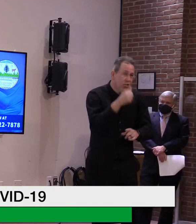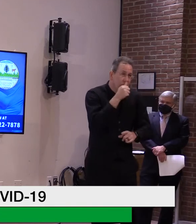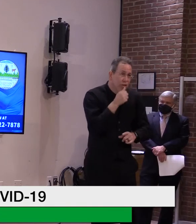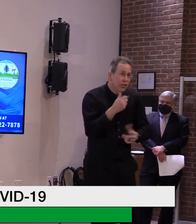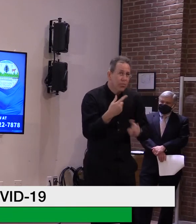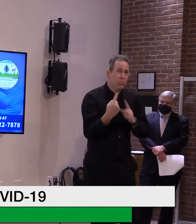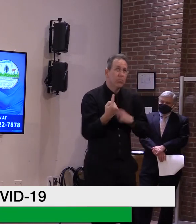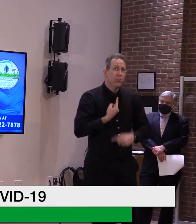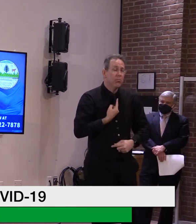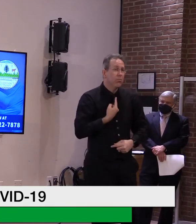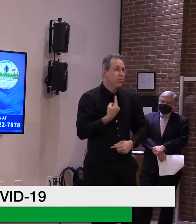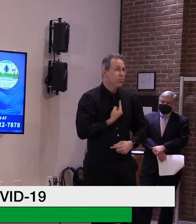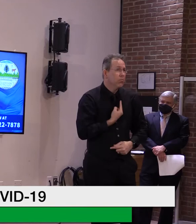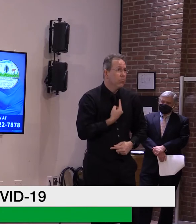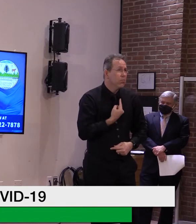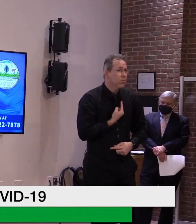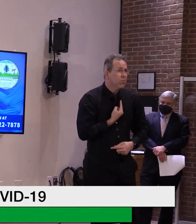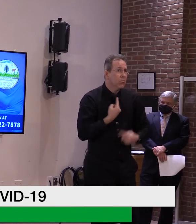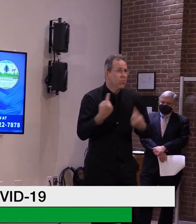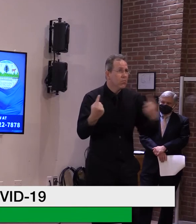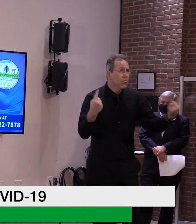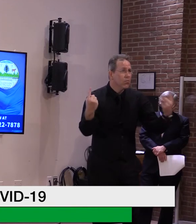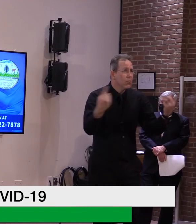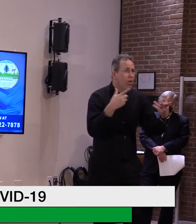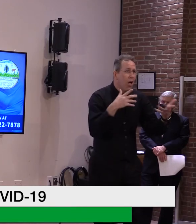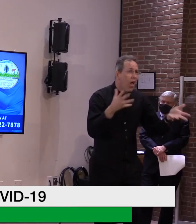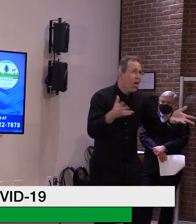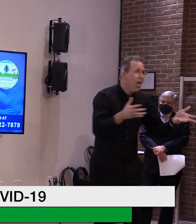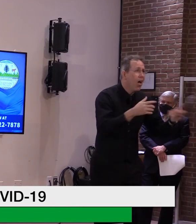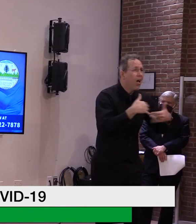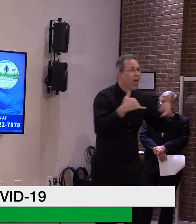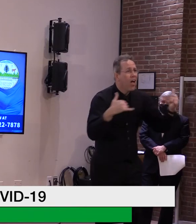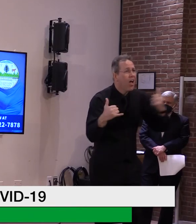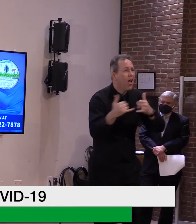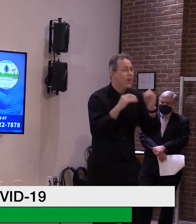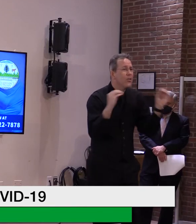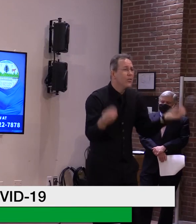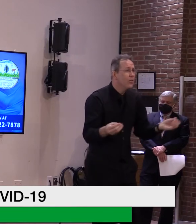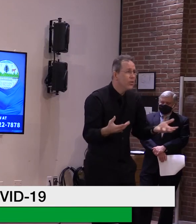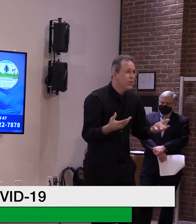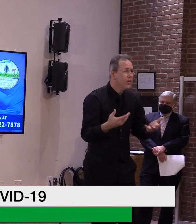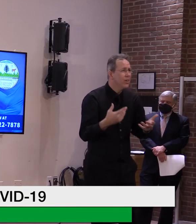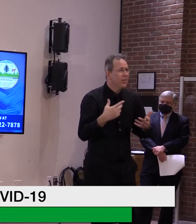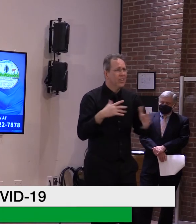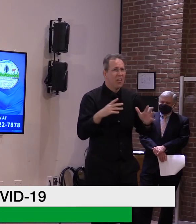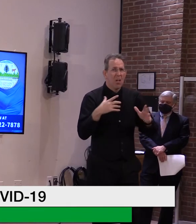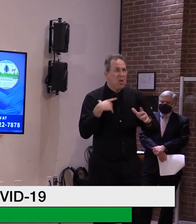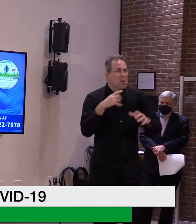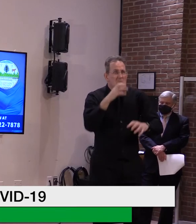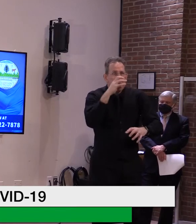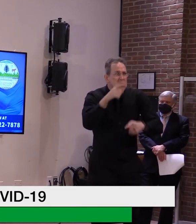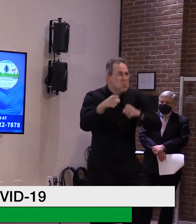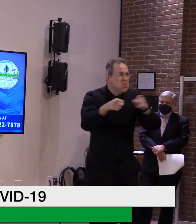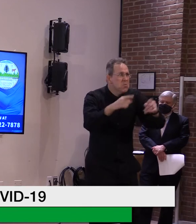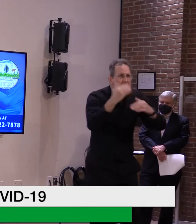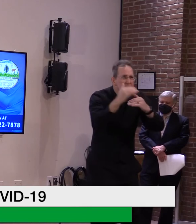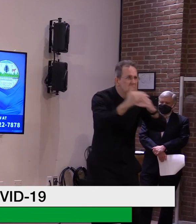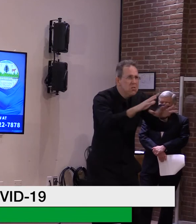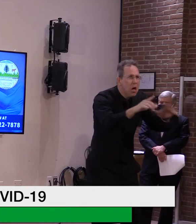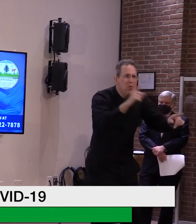to tighten up the system as needed. Uh, but, uh, as of yet, we haven't seen anything, uh, that would cause us, um,